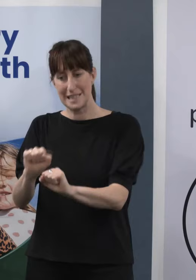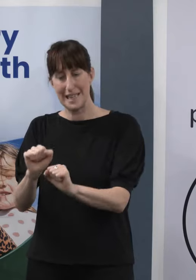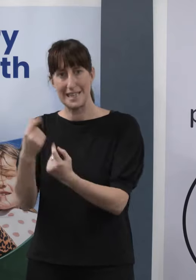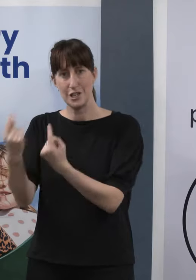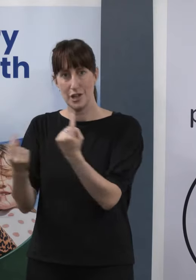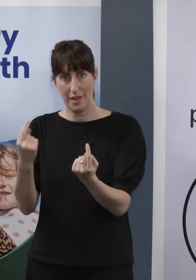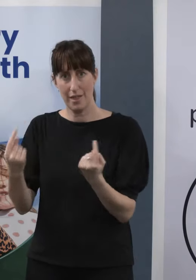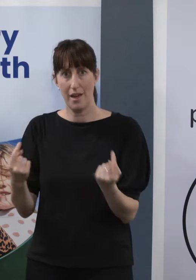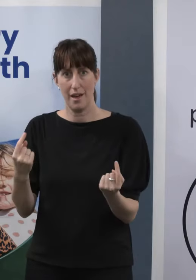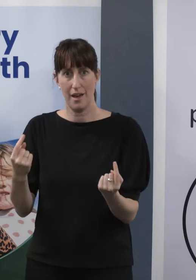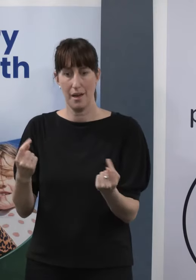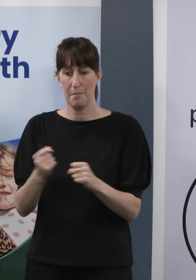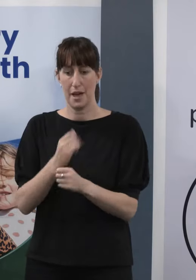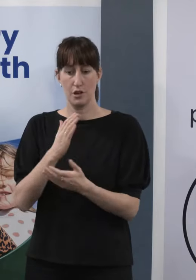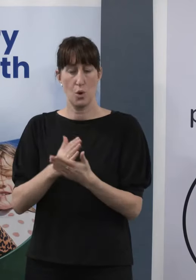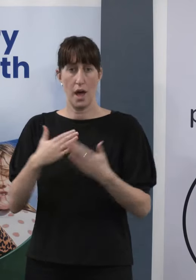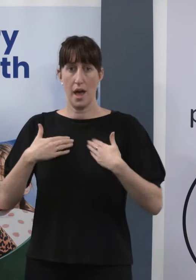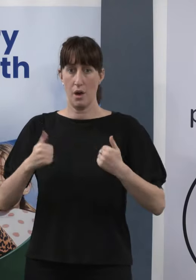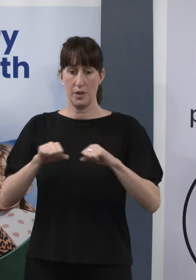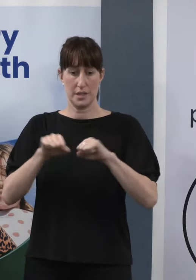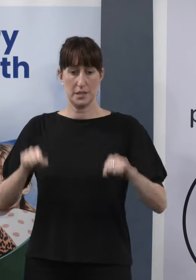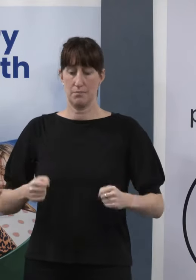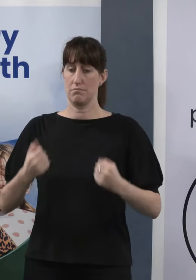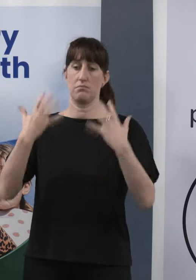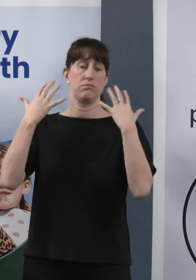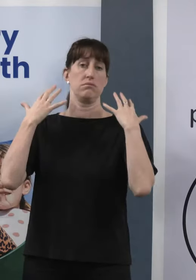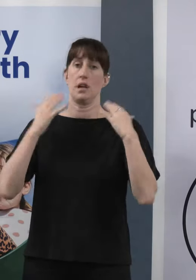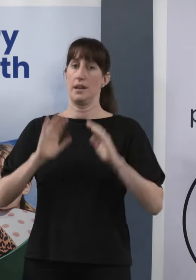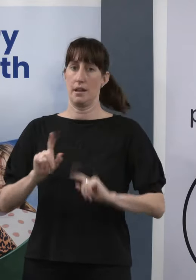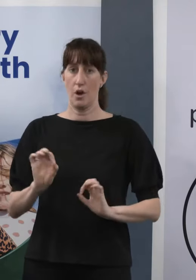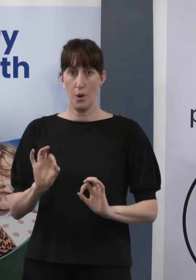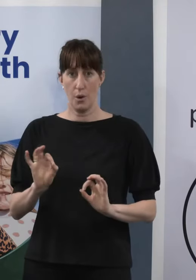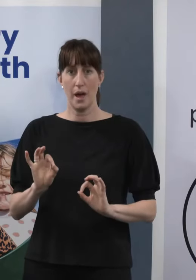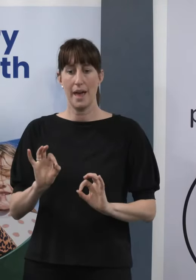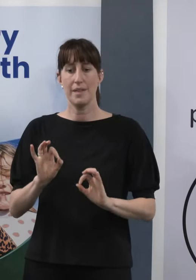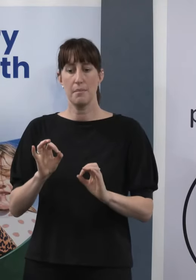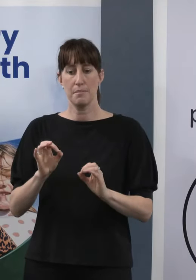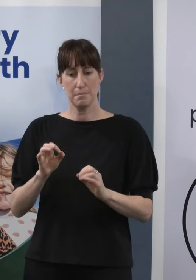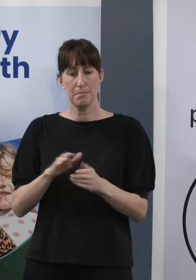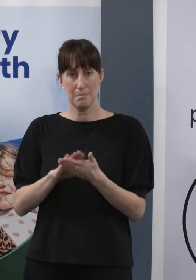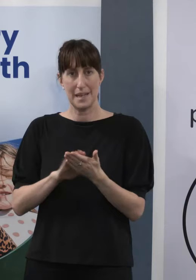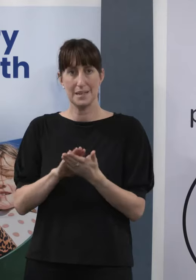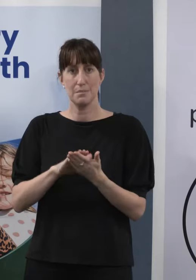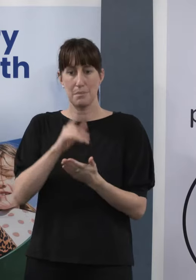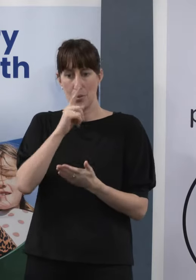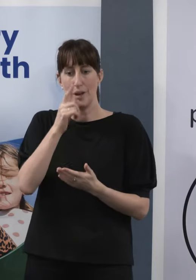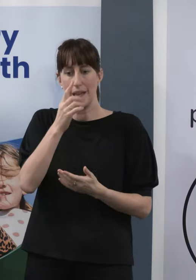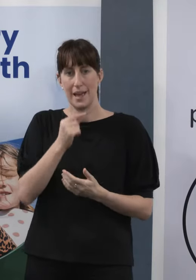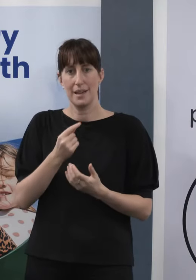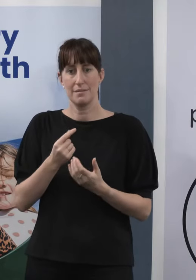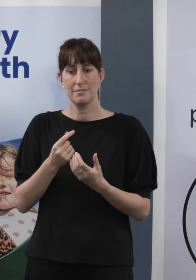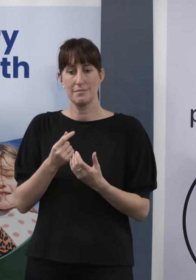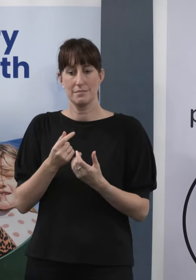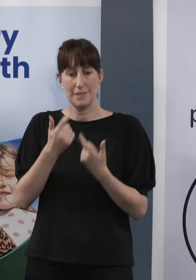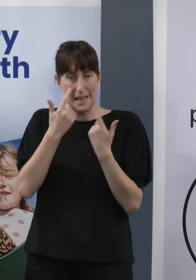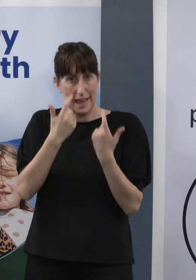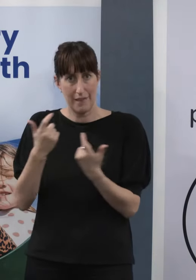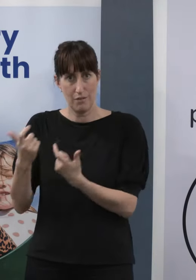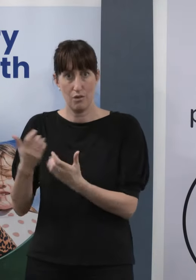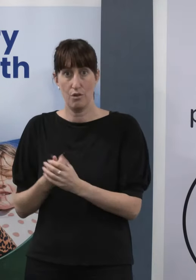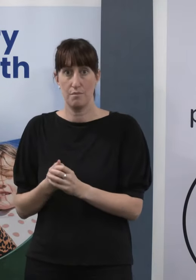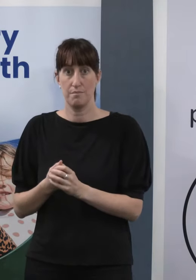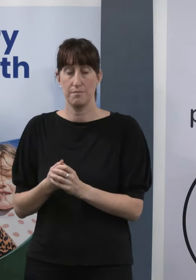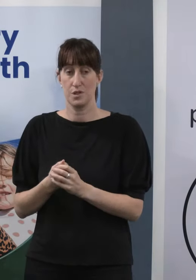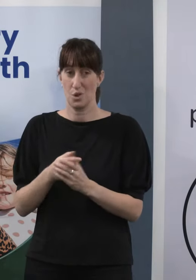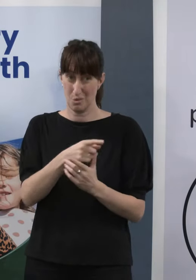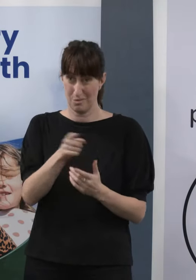health system is not overloaded and that people who need care can receive it. So, we need everyone to do their bit to